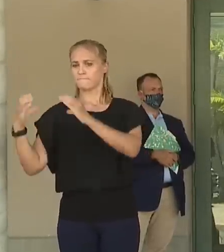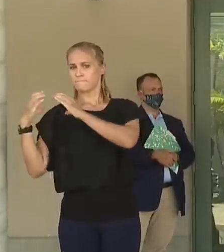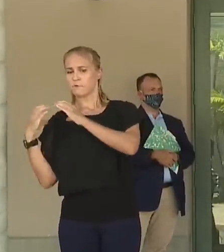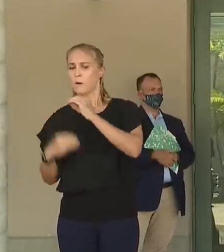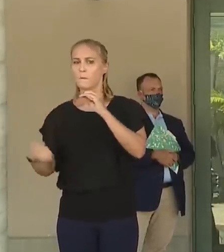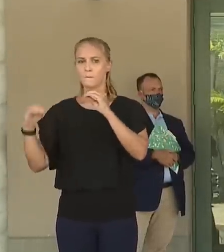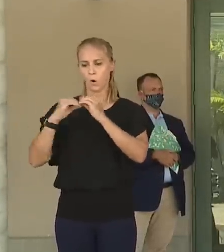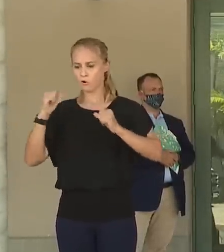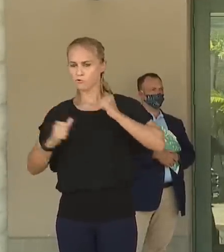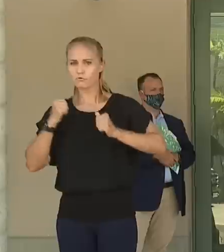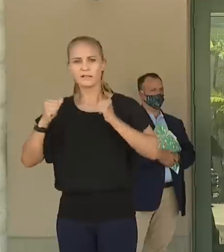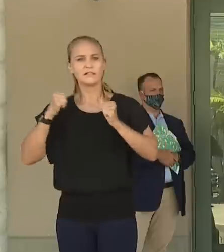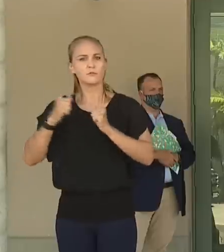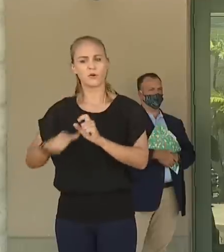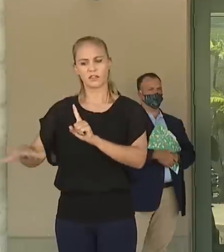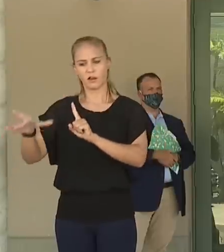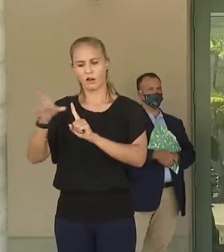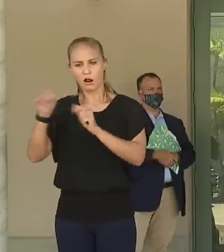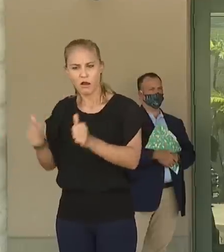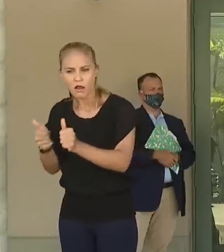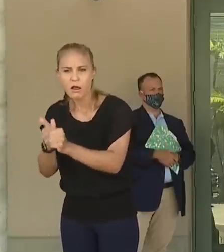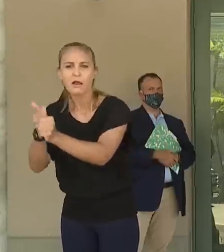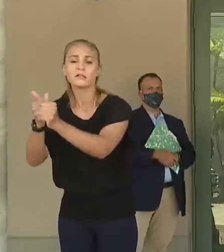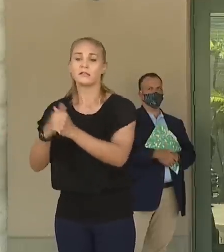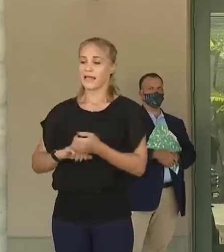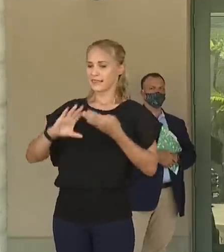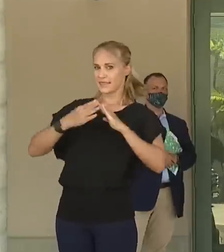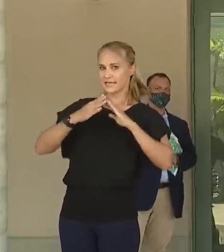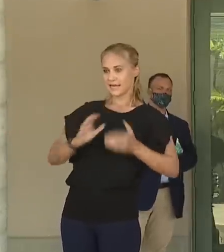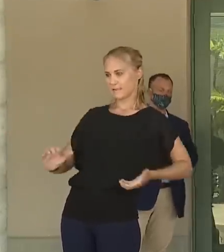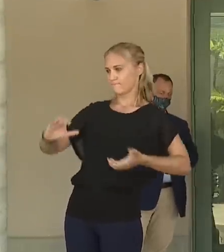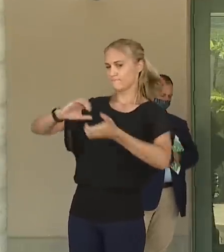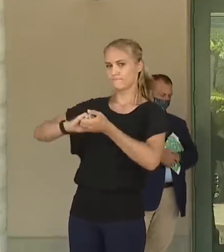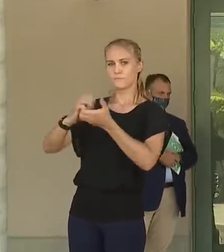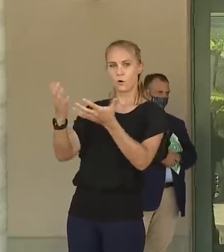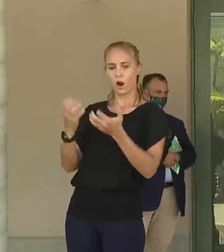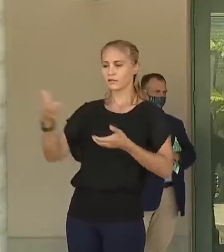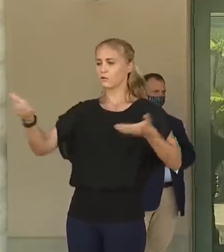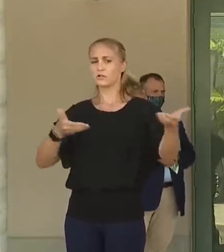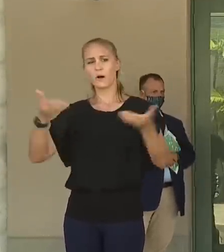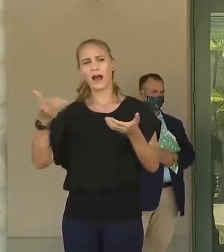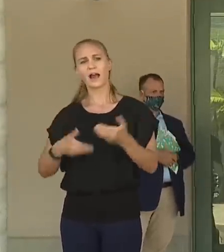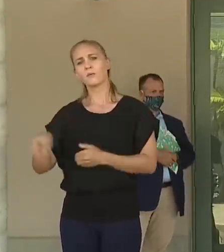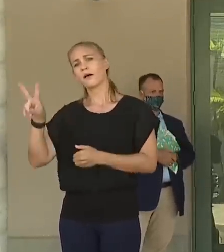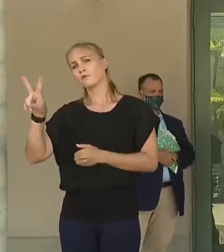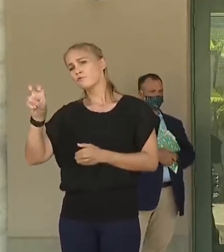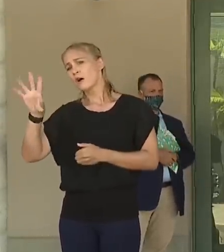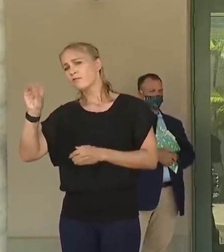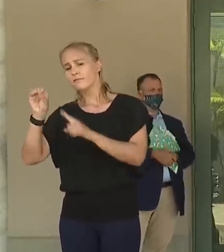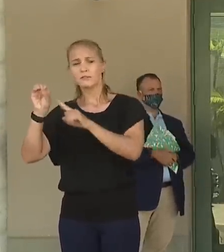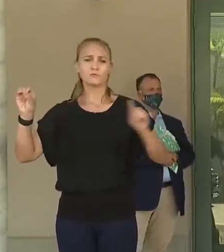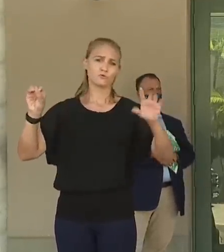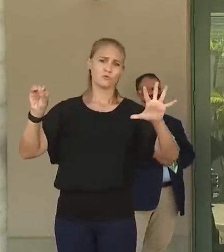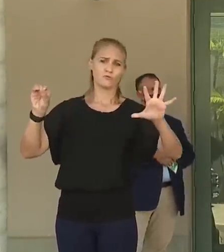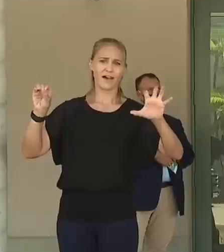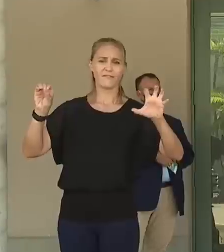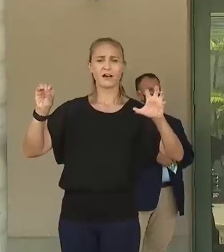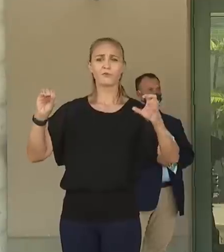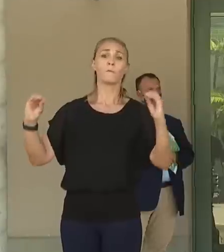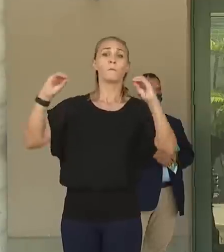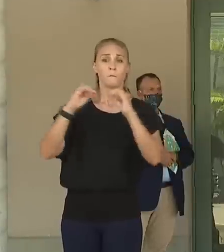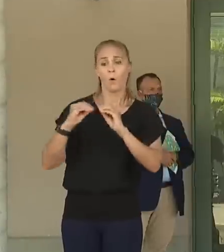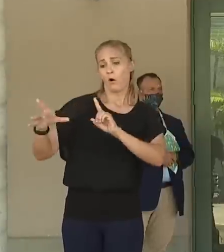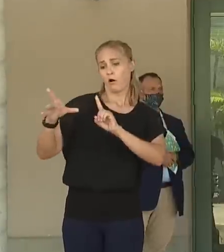posture on contact tracing. The city wants to join that effort and wants to hire somewhere between 250 and 500 contact